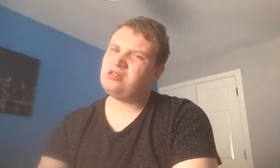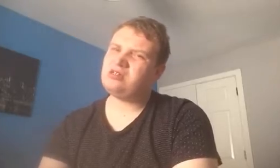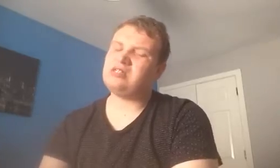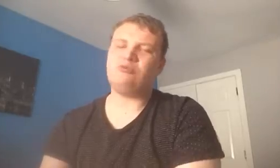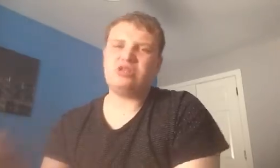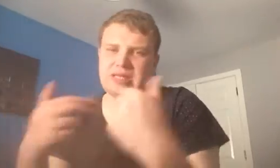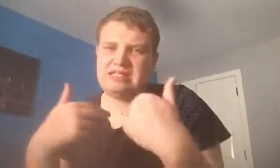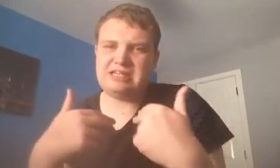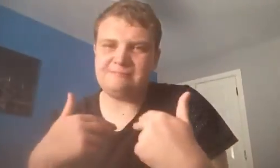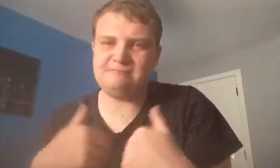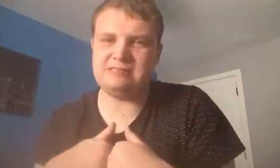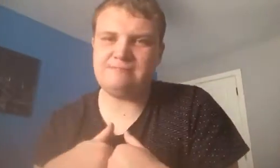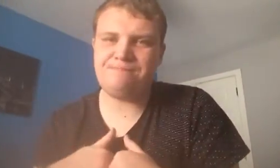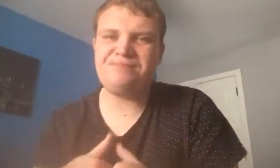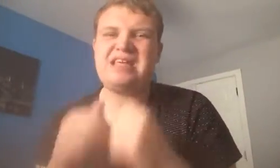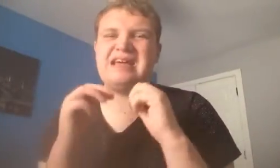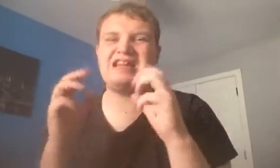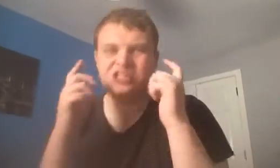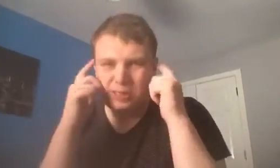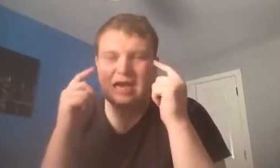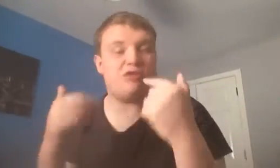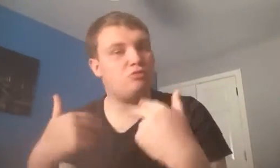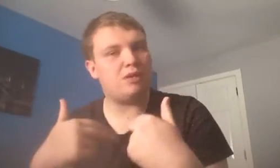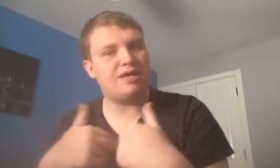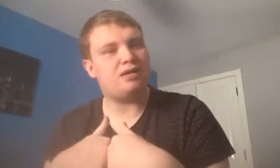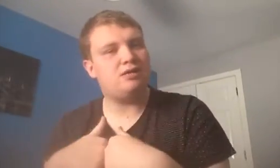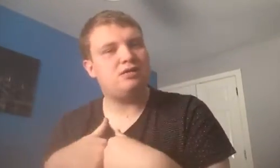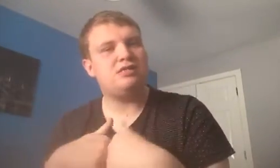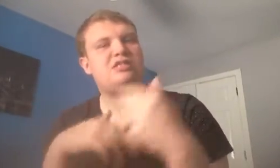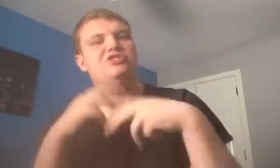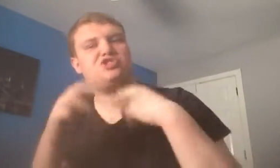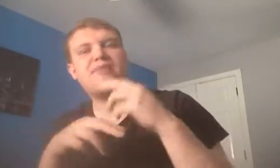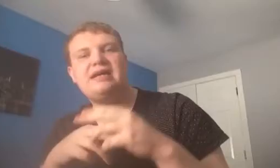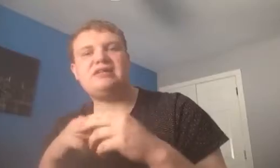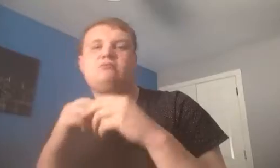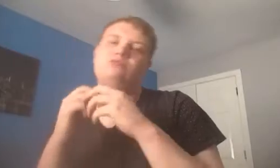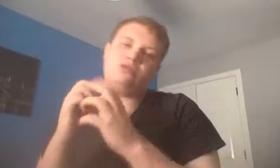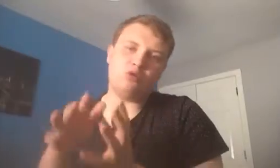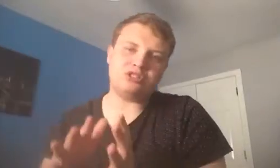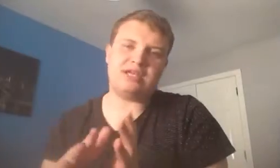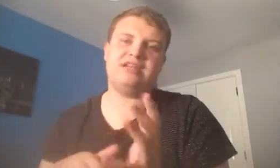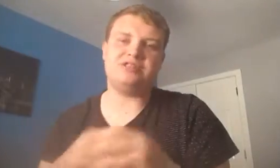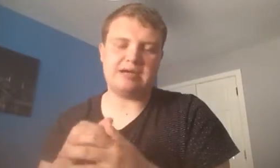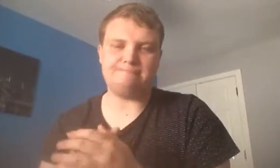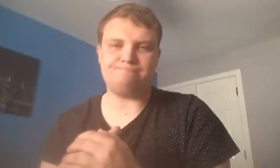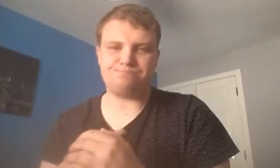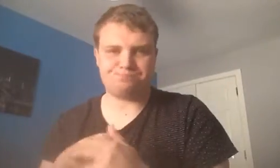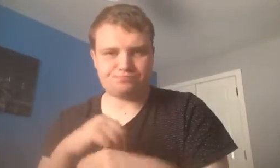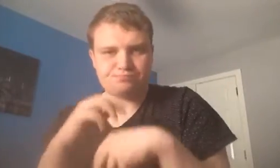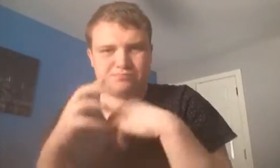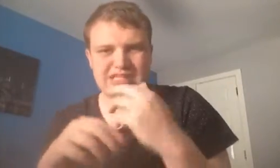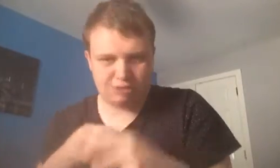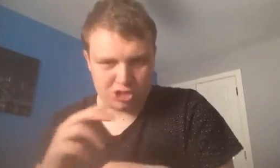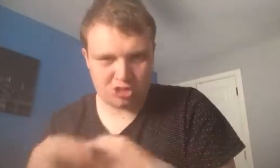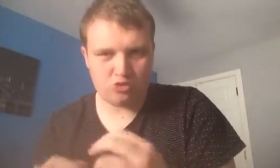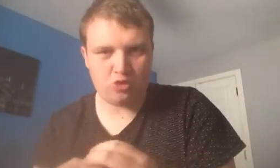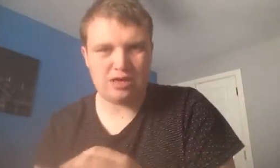Because I'm not going to lie to you. Initially, thought maybe, judging by the reports I heard that he was telling to go